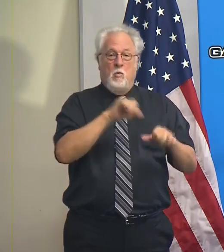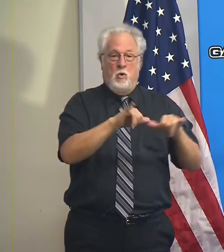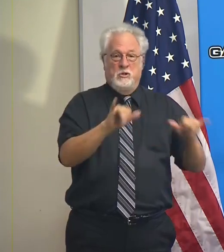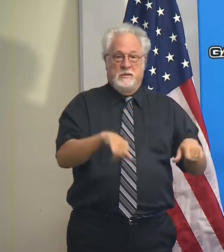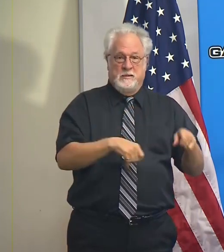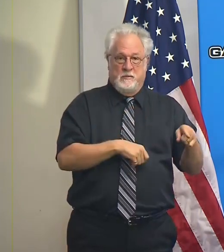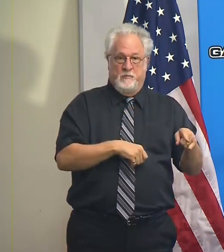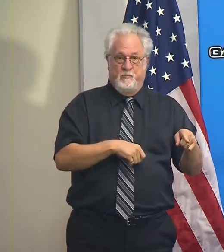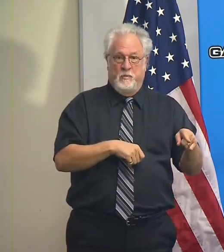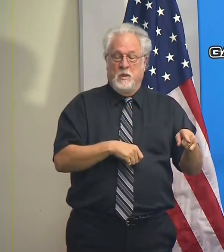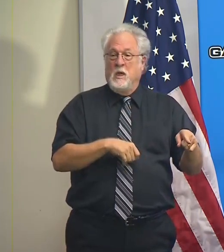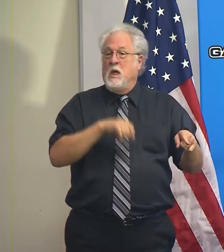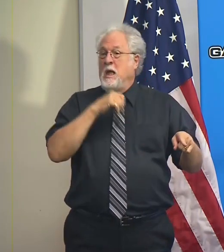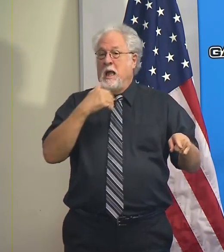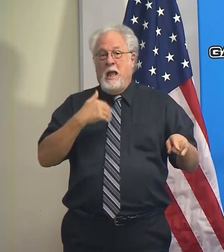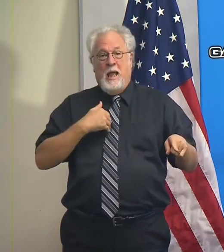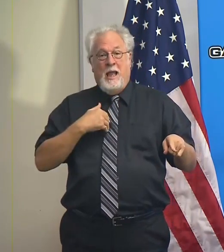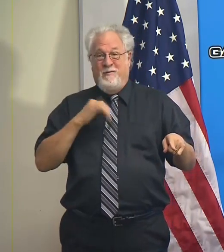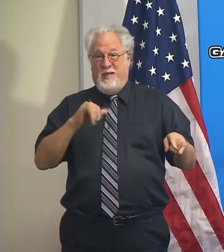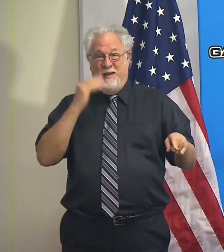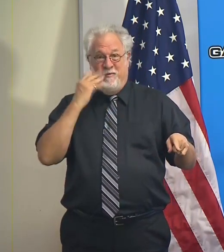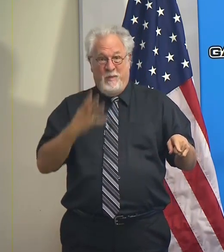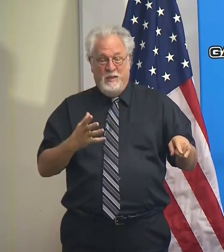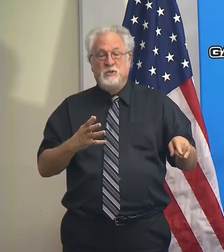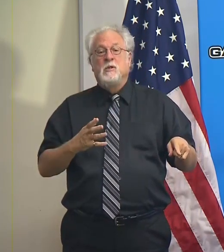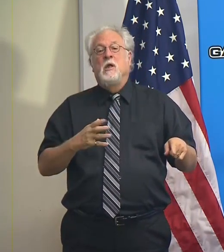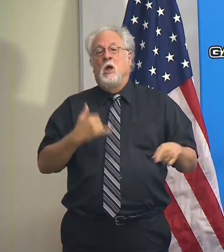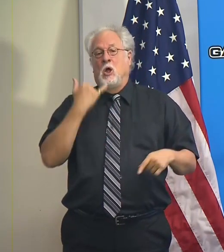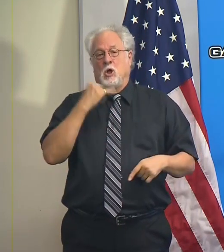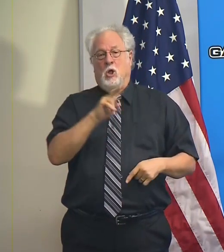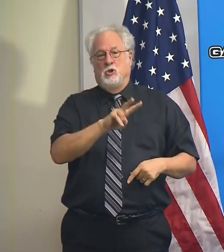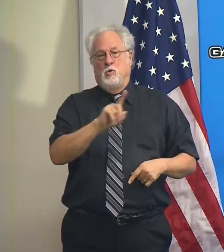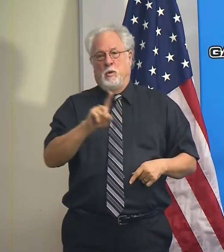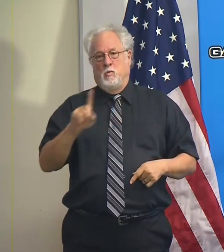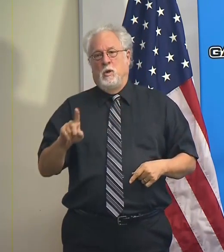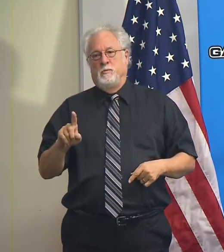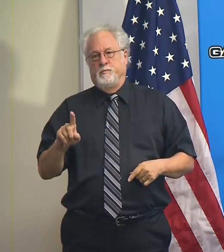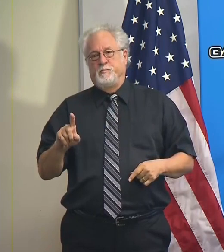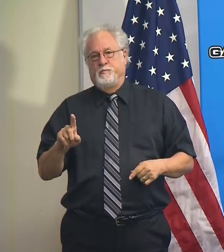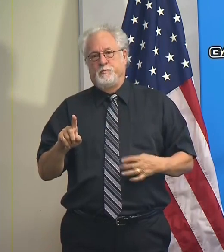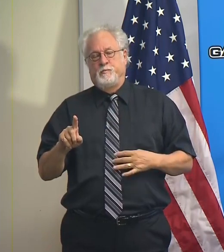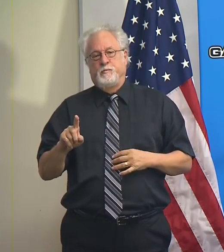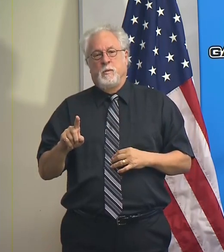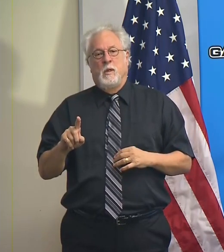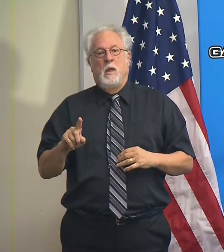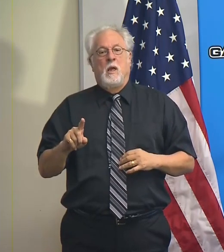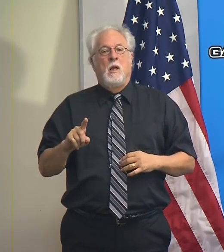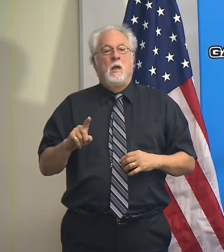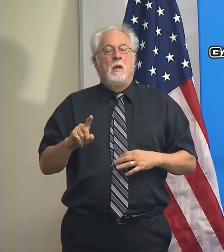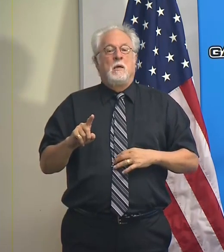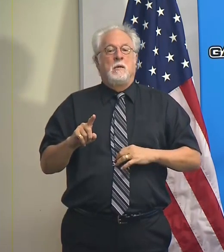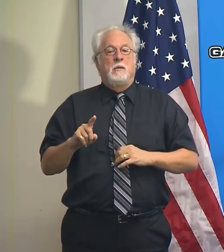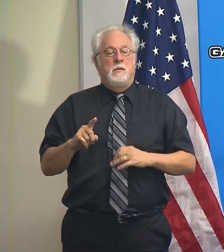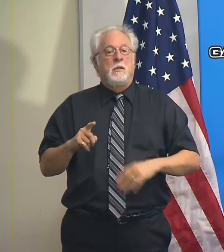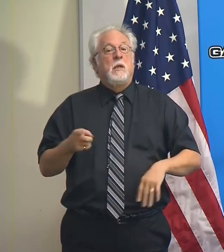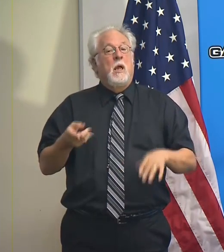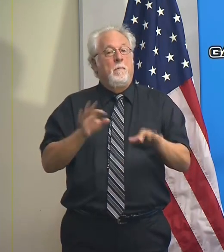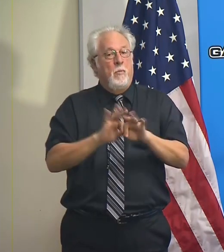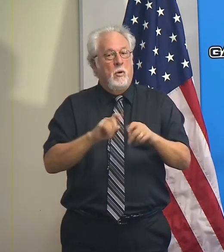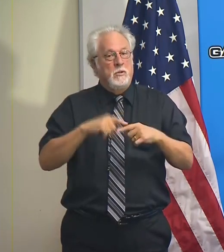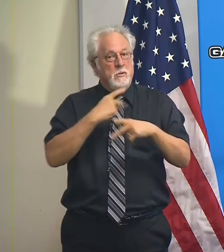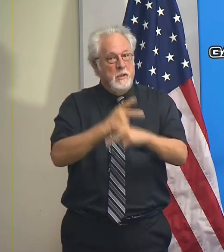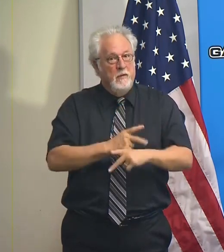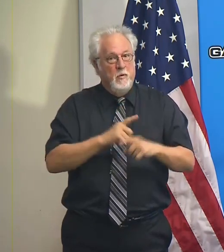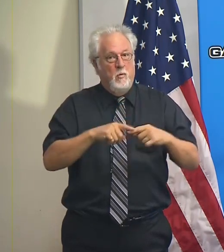system. If you don't have that information, you can always call 211. It is important to be extra